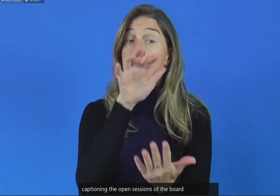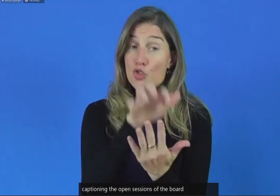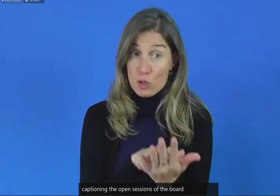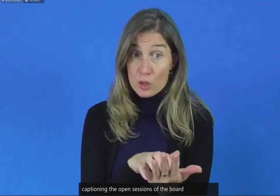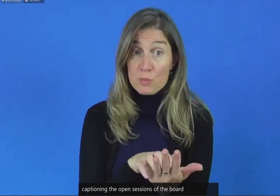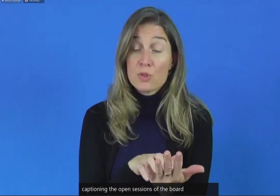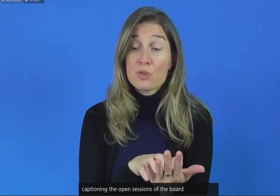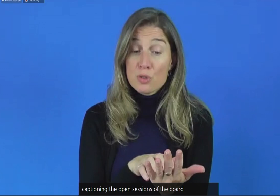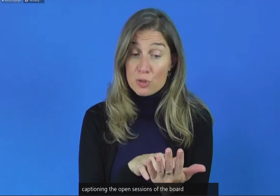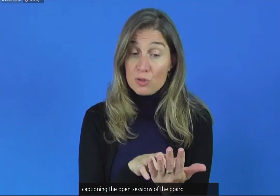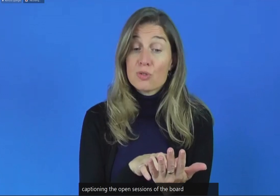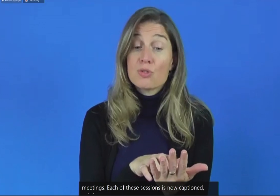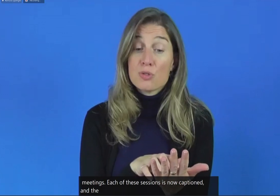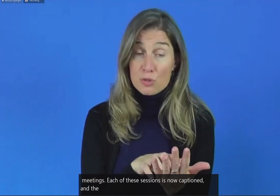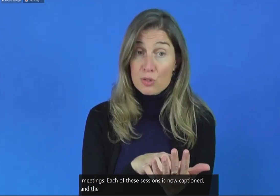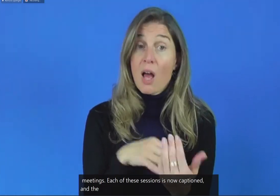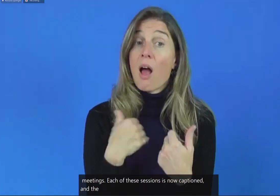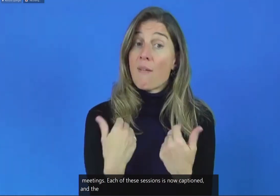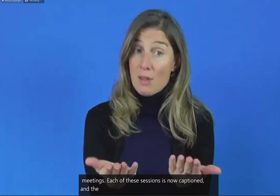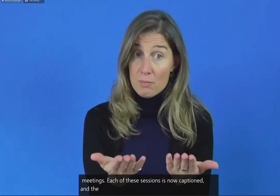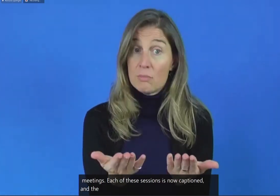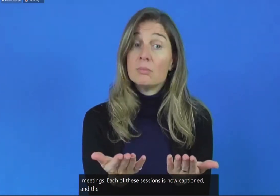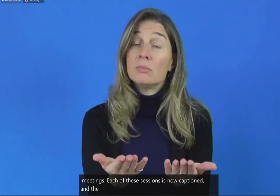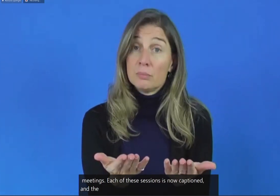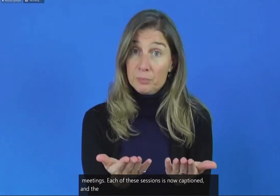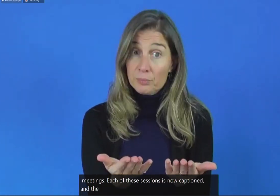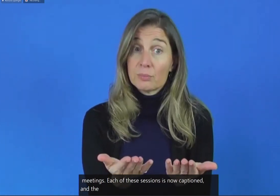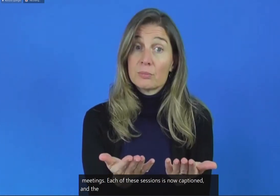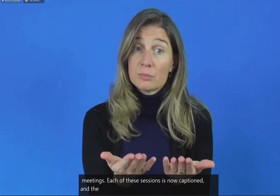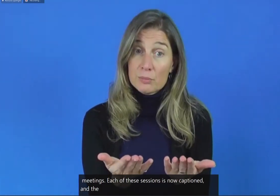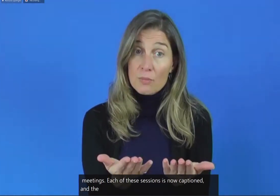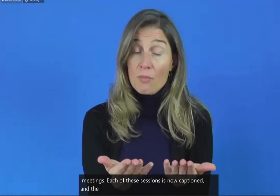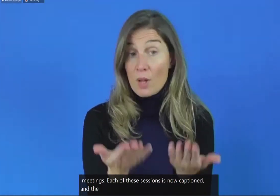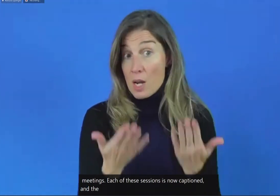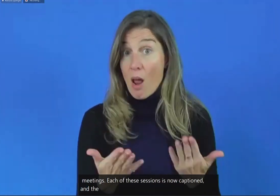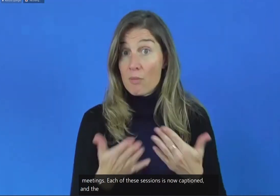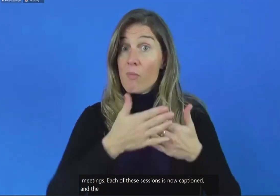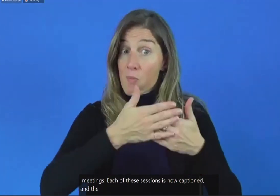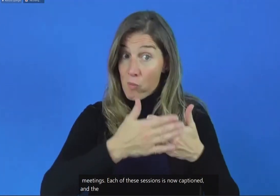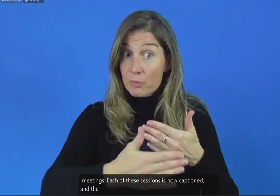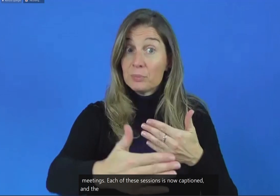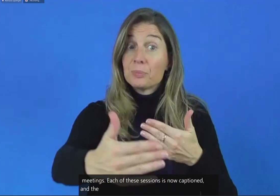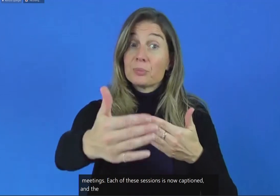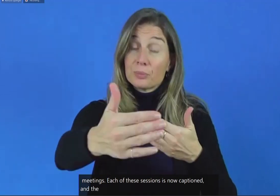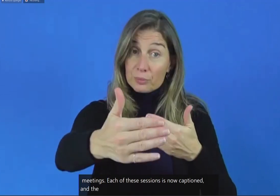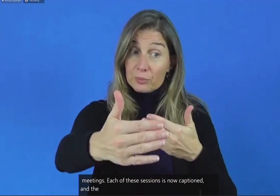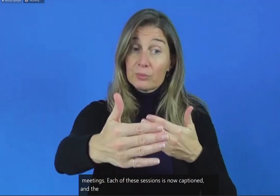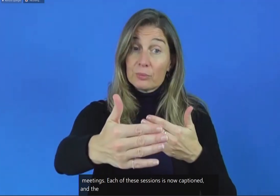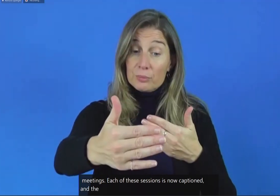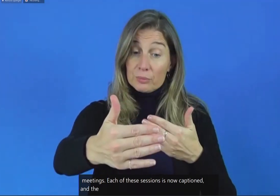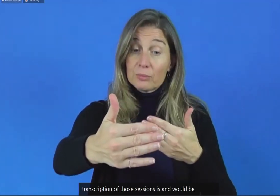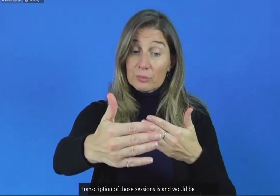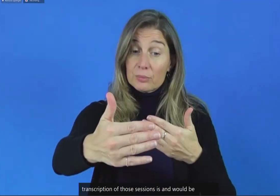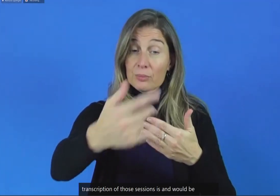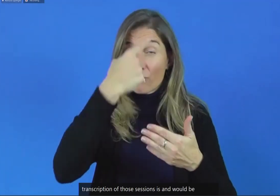and would be available from now on onto the website of the Internet